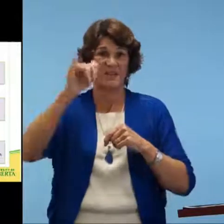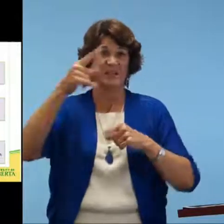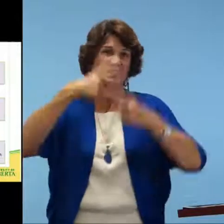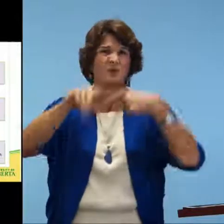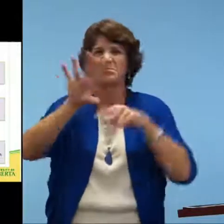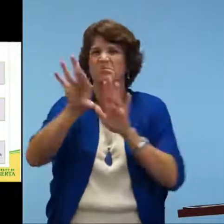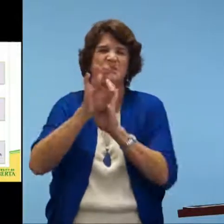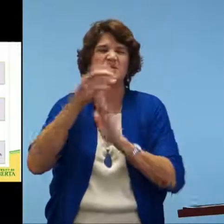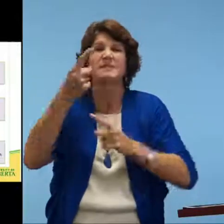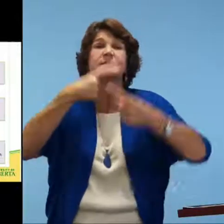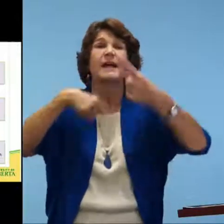screen.